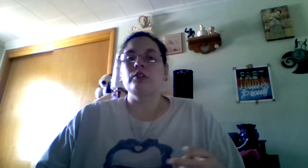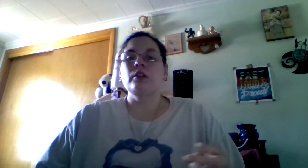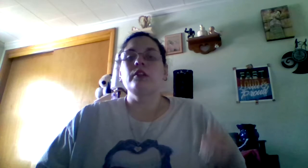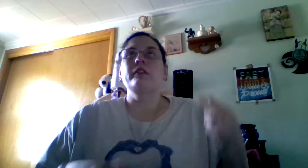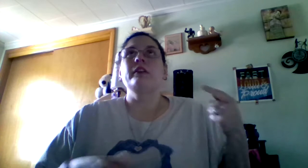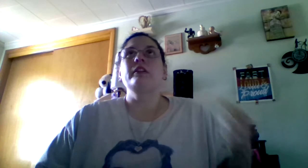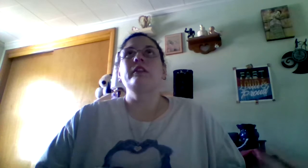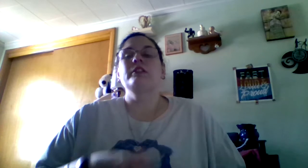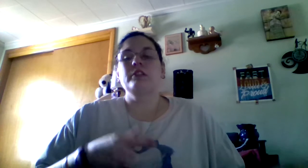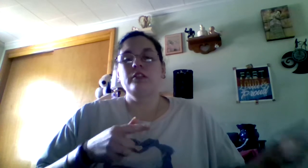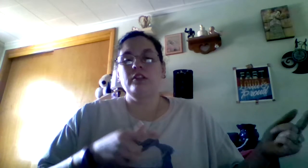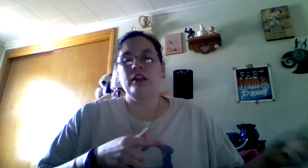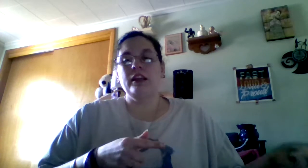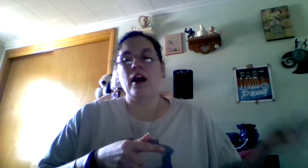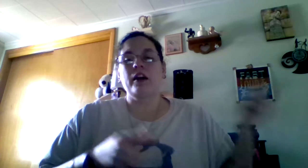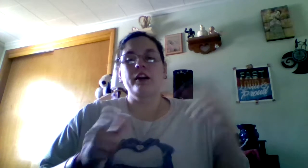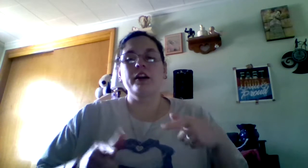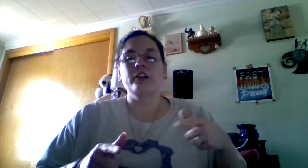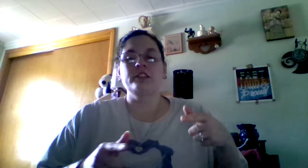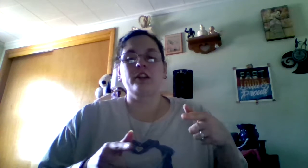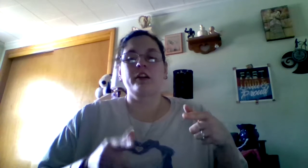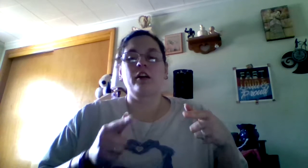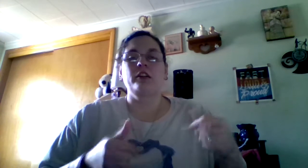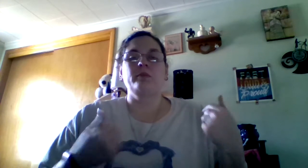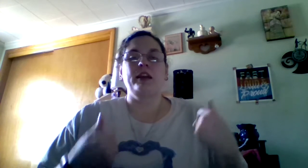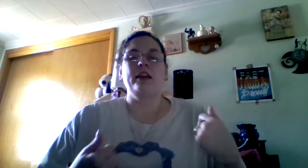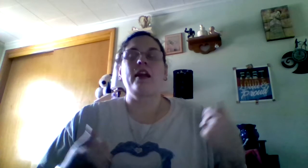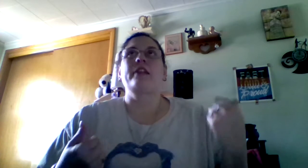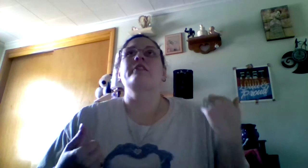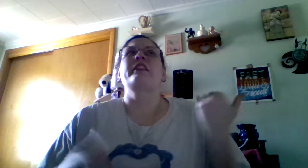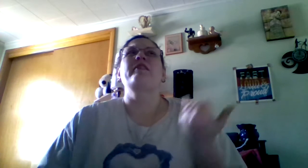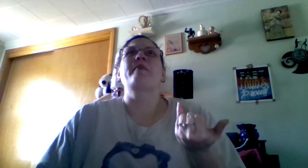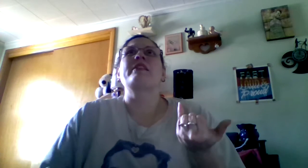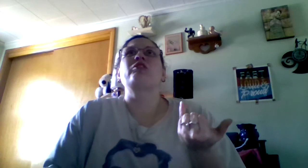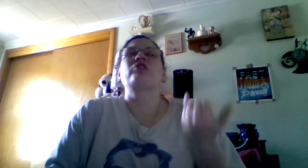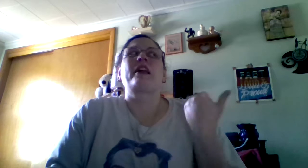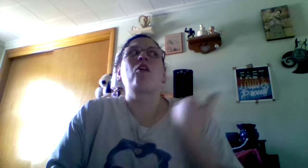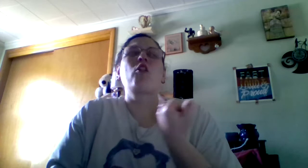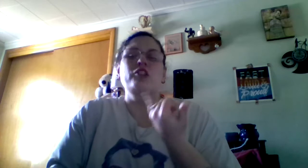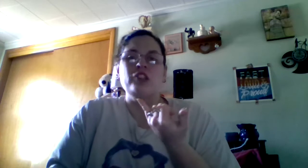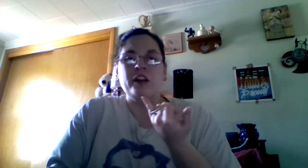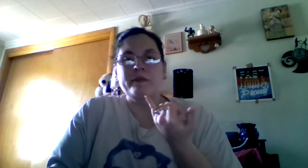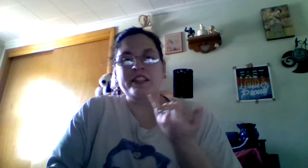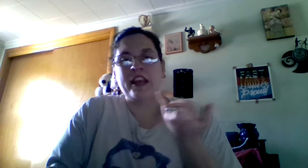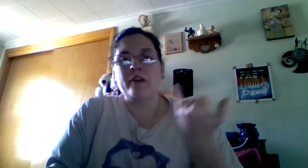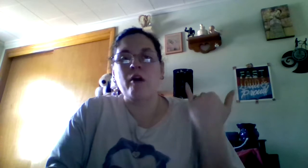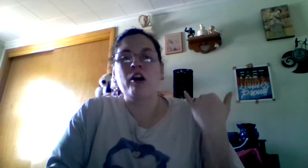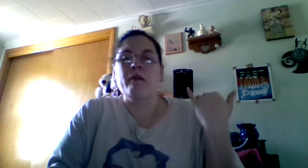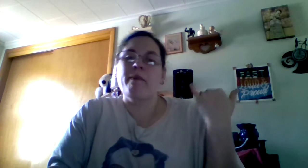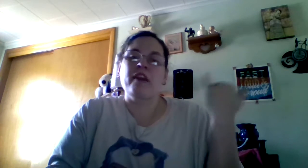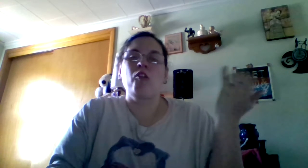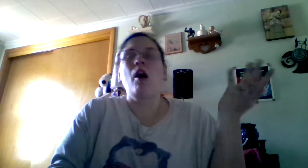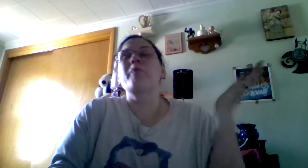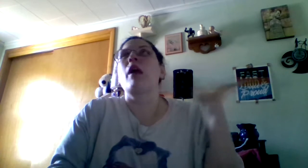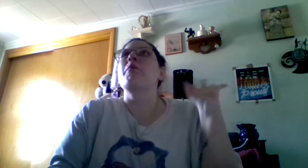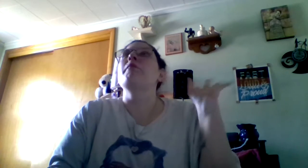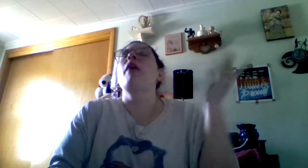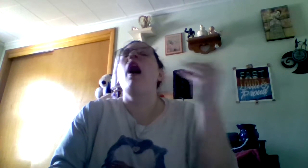got her start calling me and leaving messages like, oh, you should come see him. I'll come pick you up, blah, blah, blah.